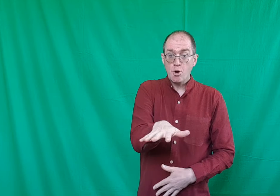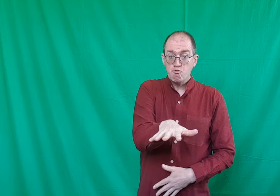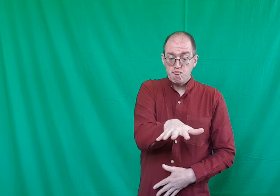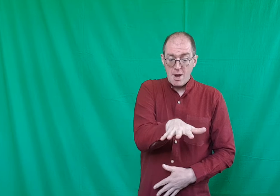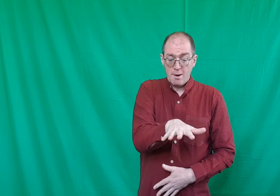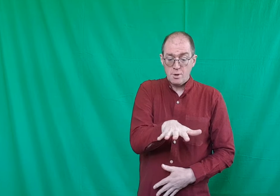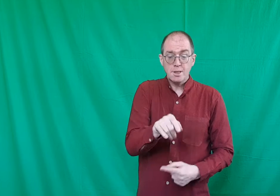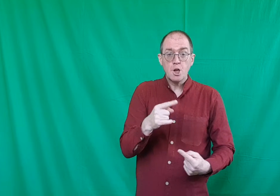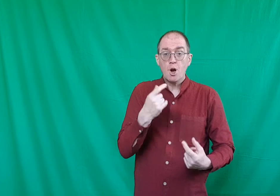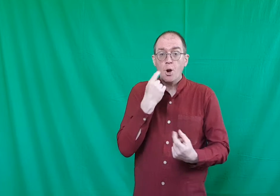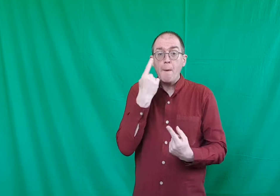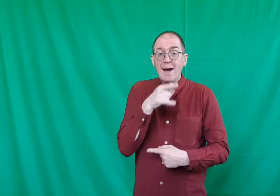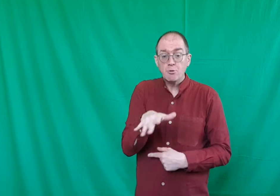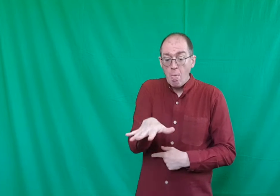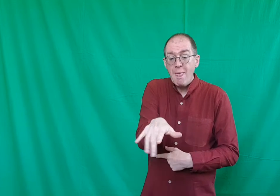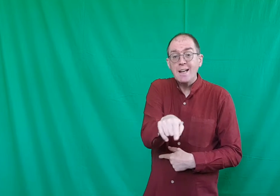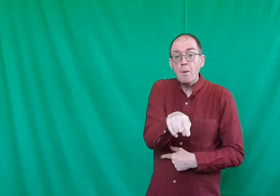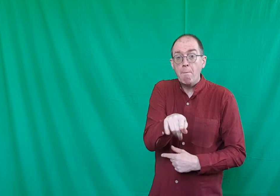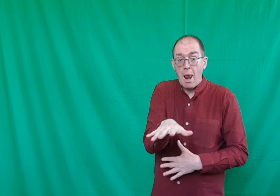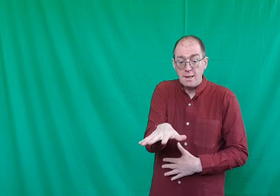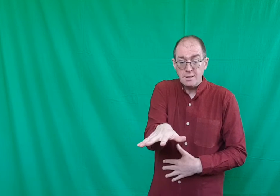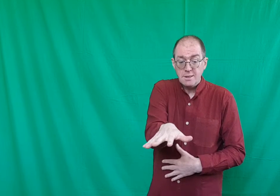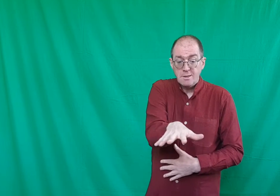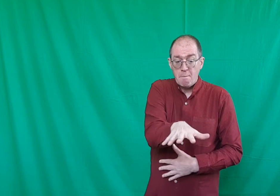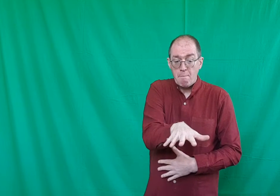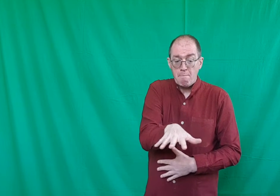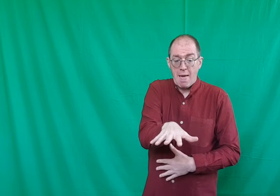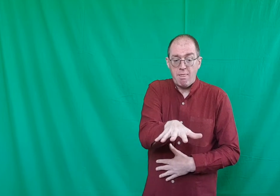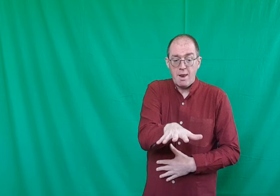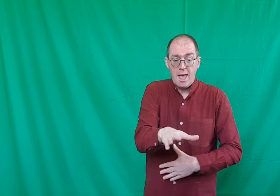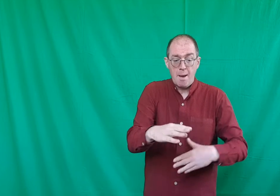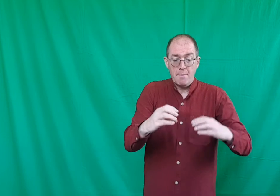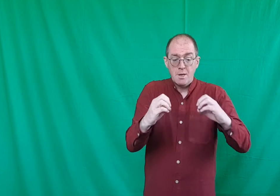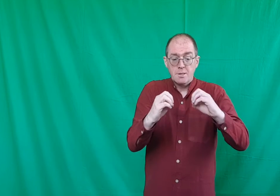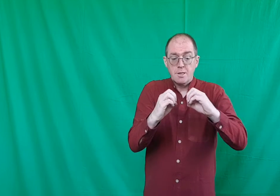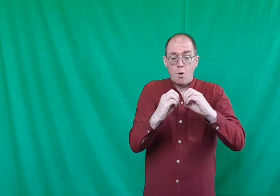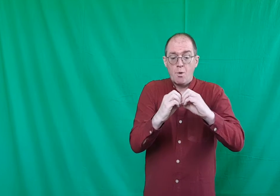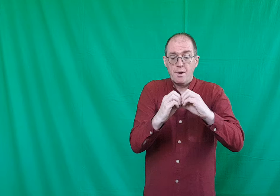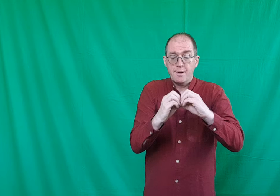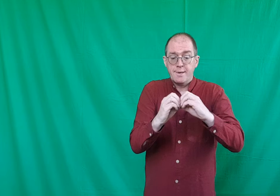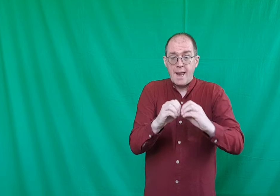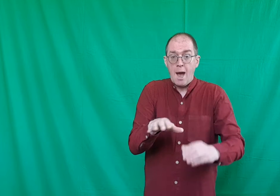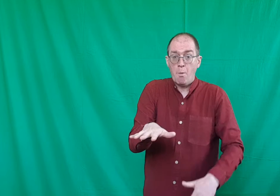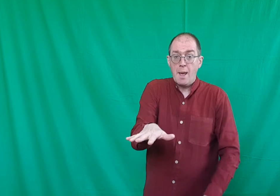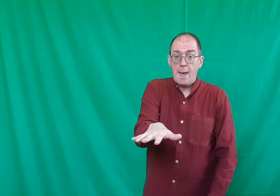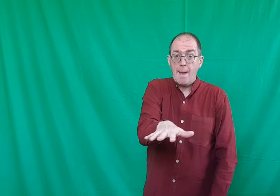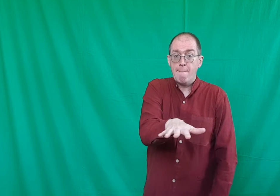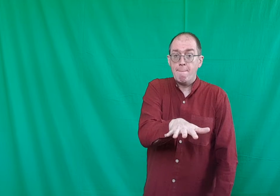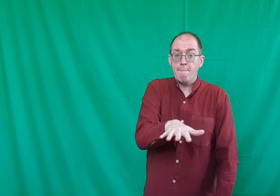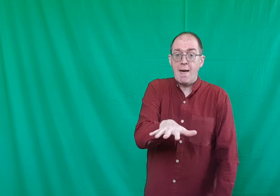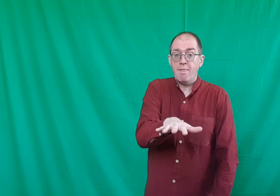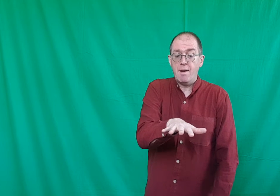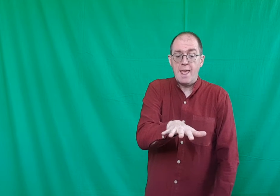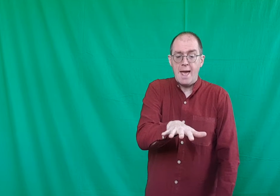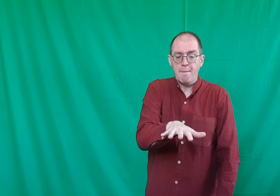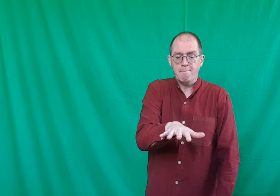goes round in a circle. Imagine there's a place. Bethlehem. So, down in Bethlehem.